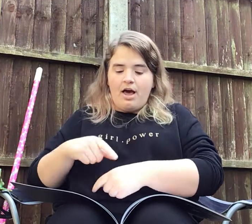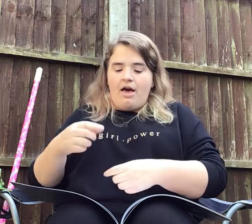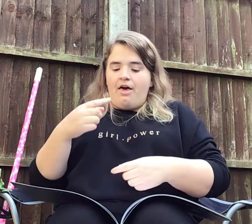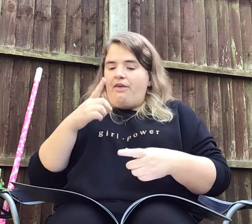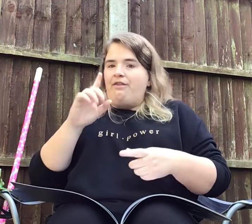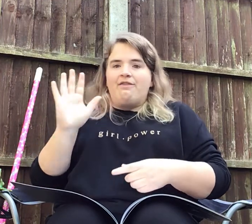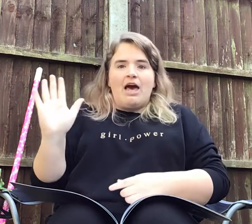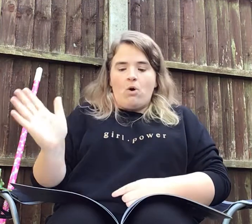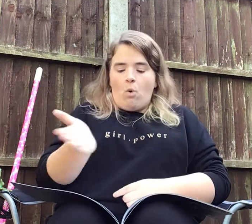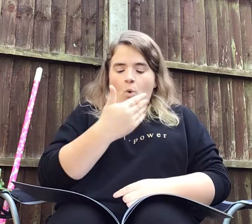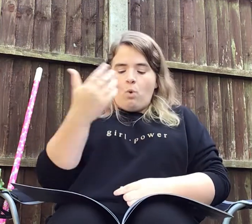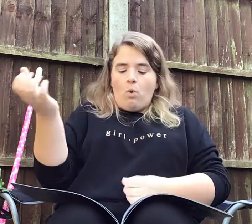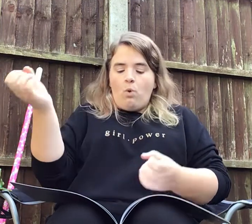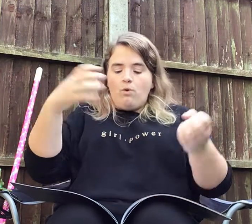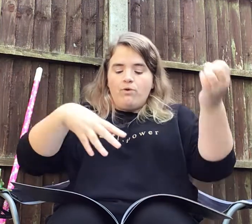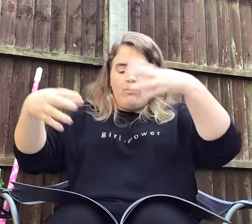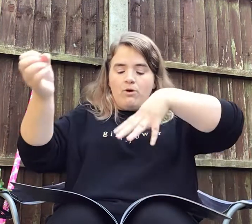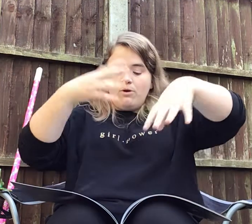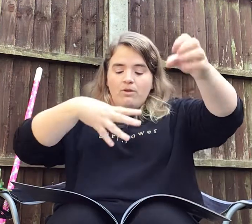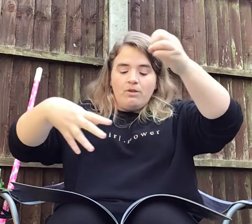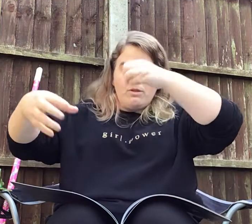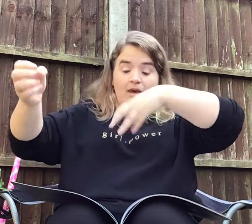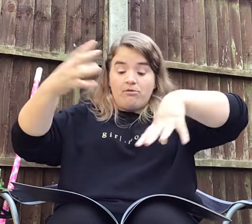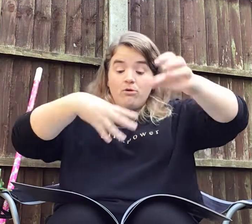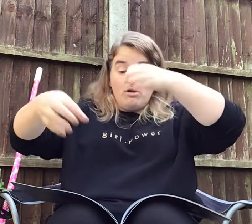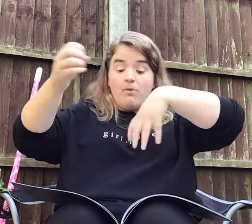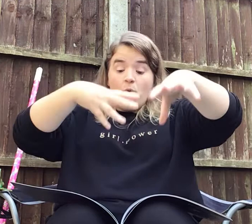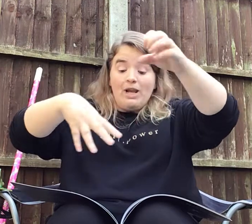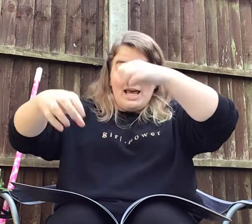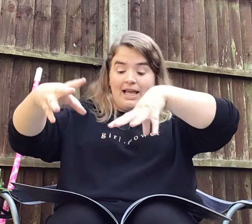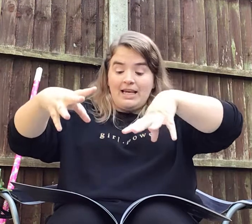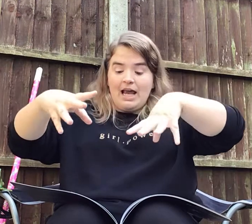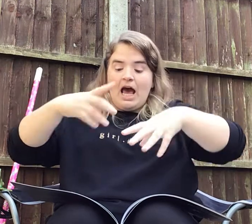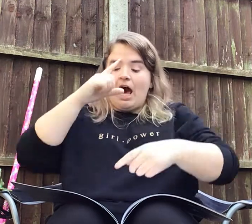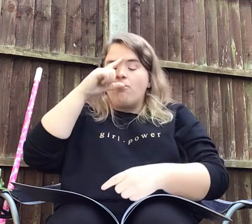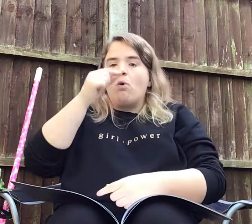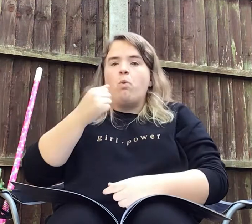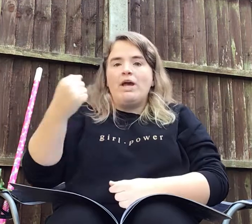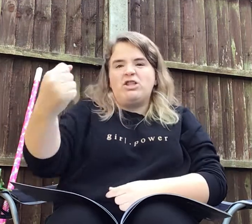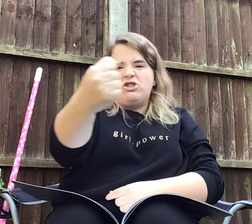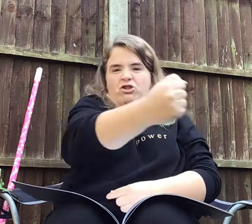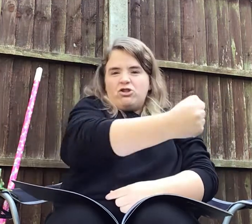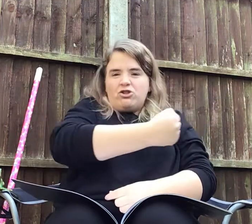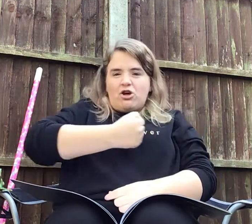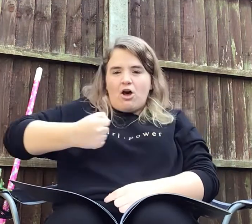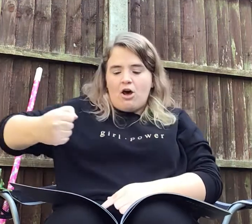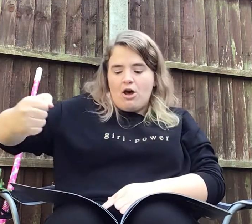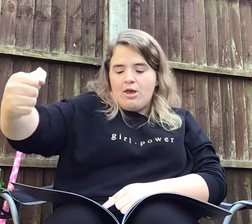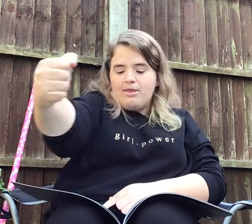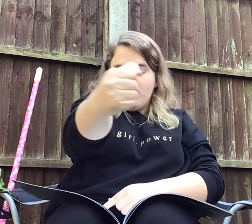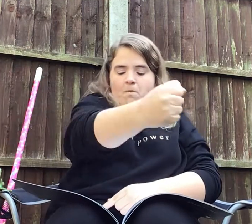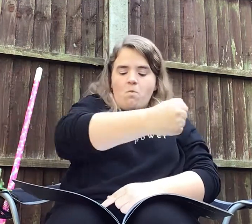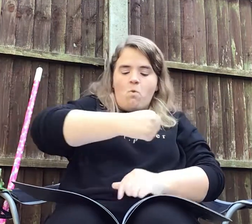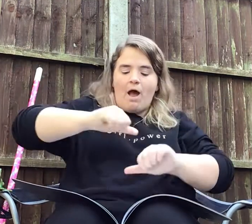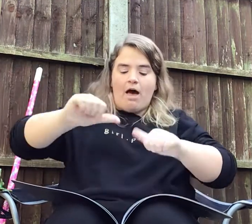They threw them all in, and the witch stirred them well.